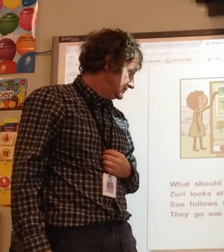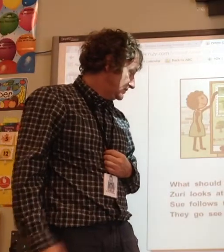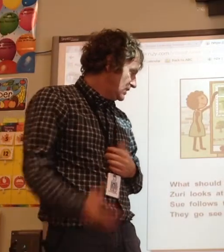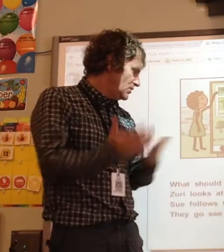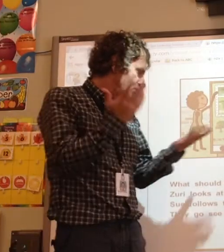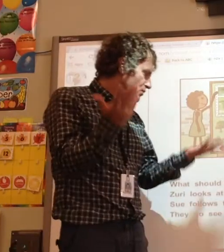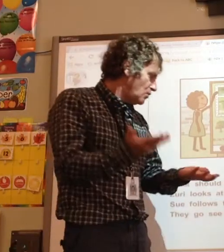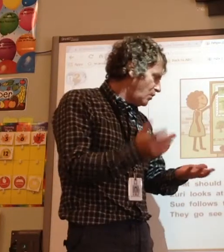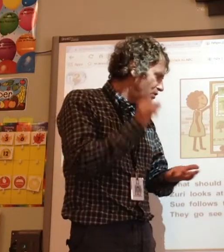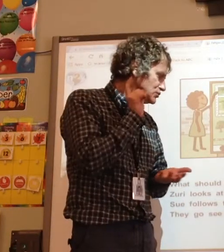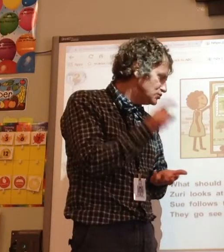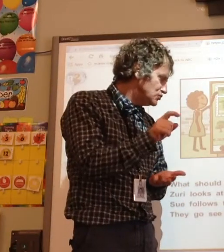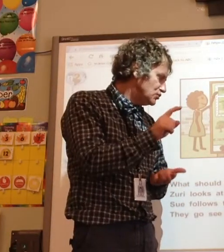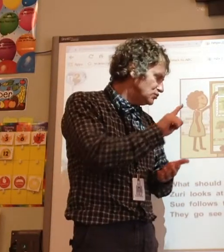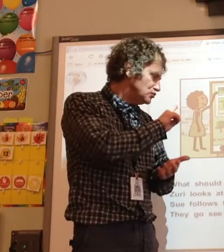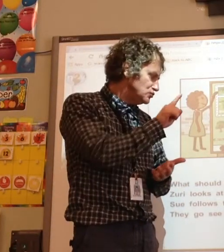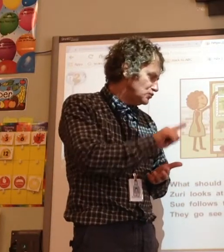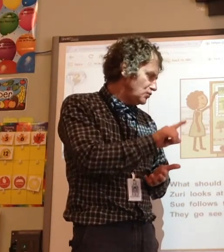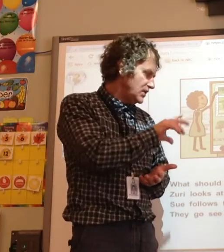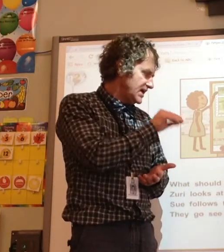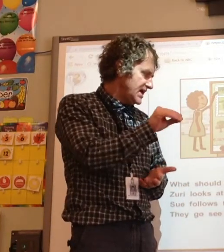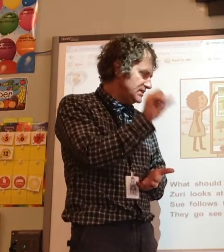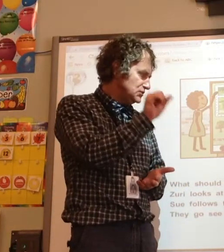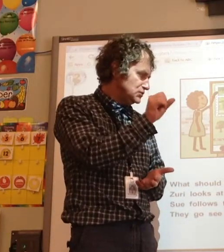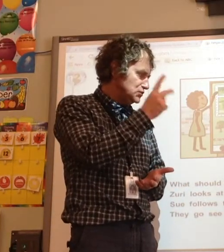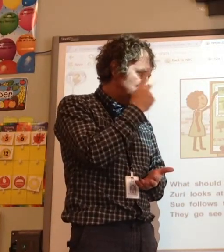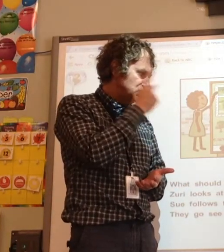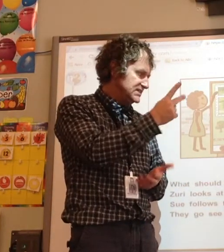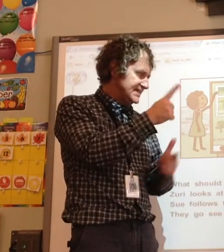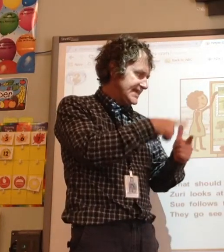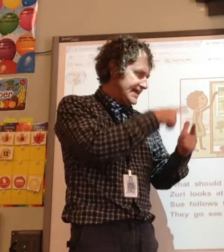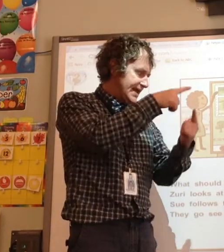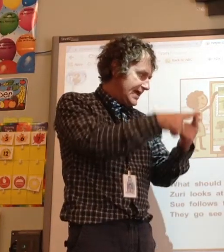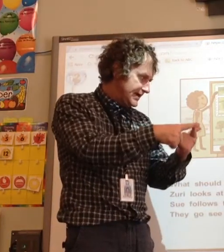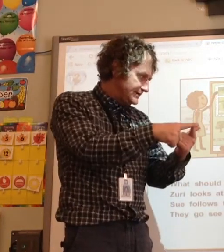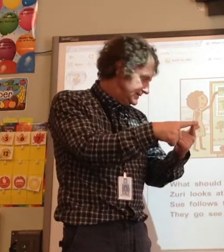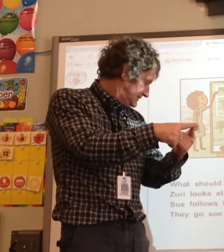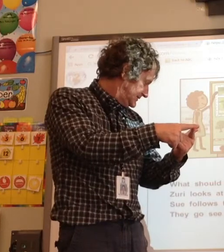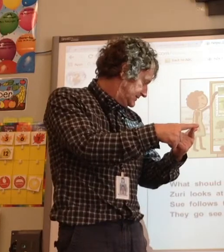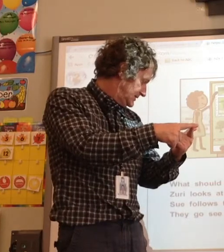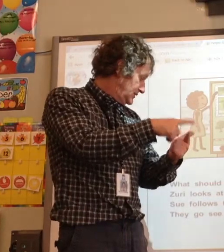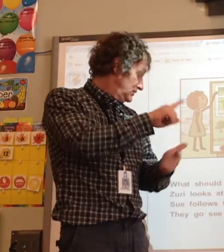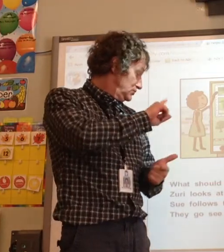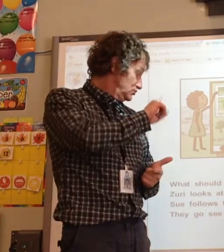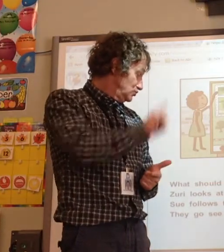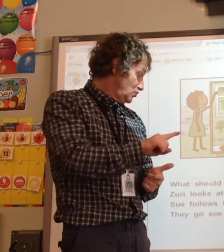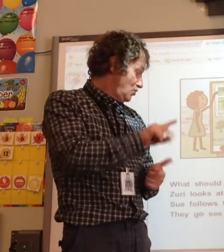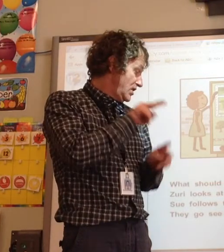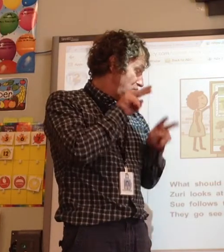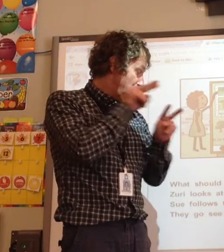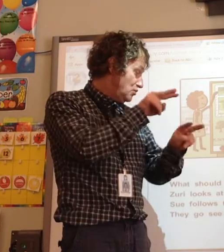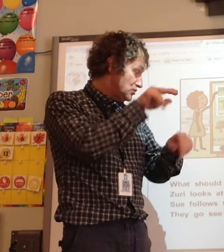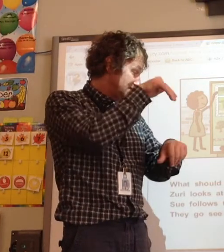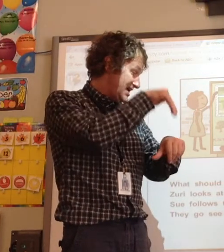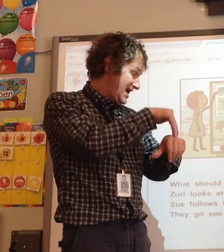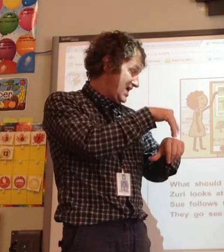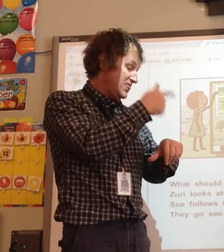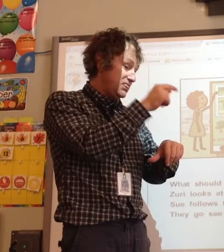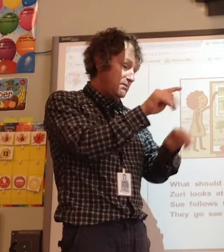What should Zuri and Sue see next? Zuri looks at